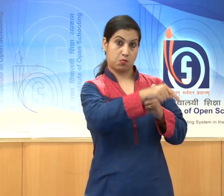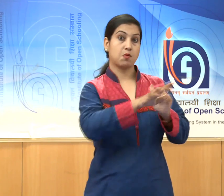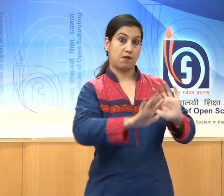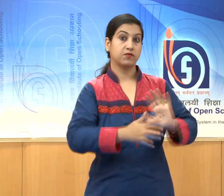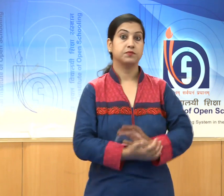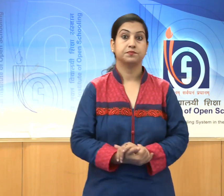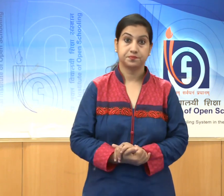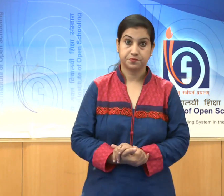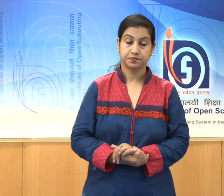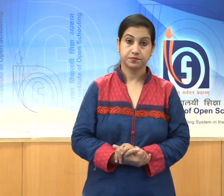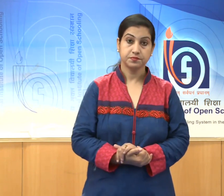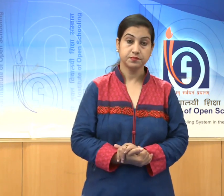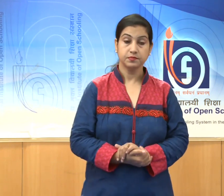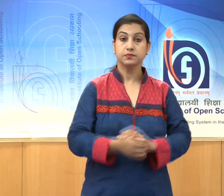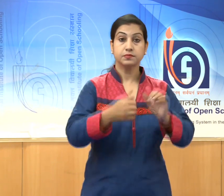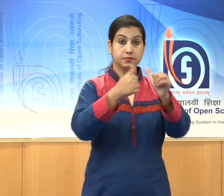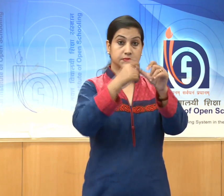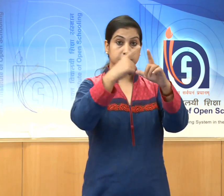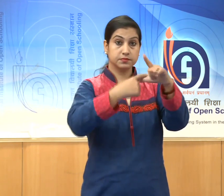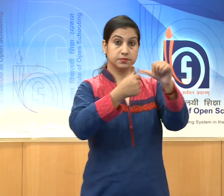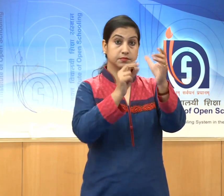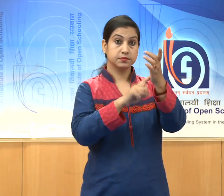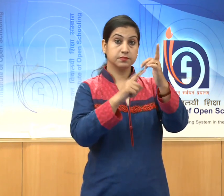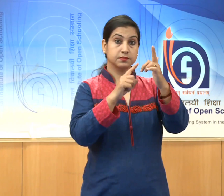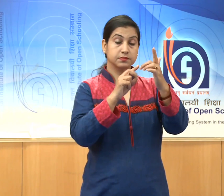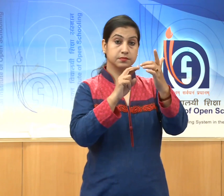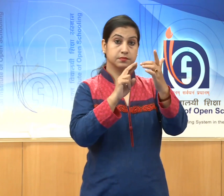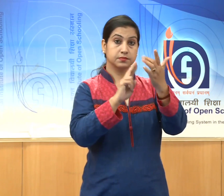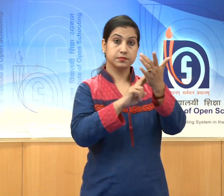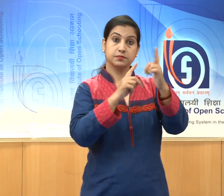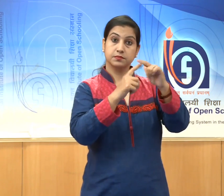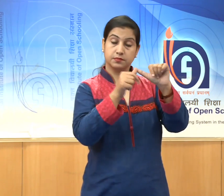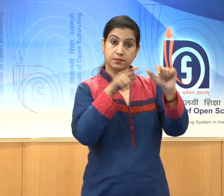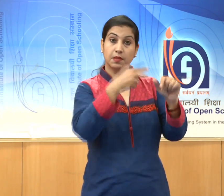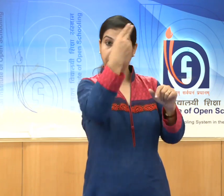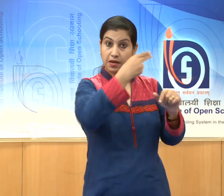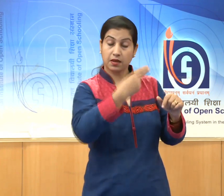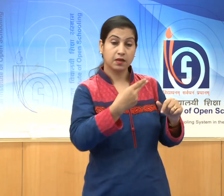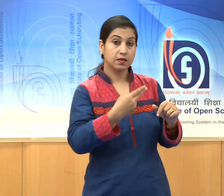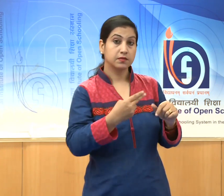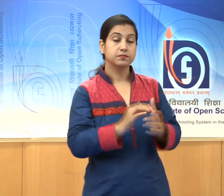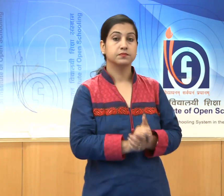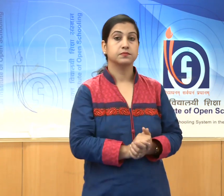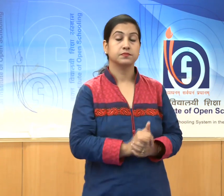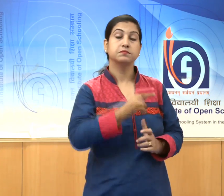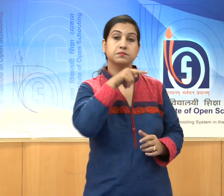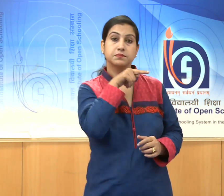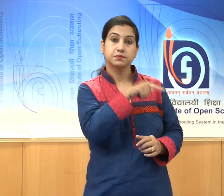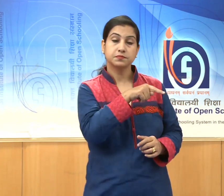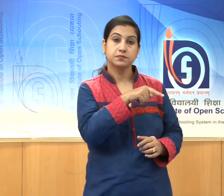Ajanta paintings are not done in fresco.